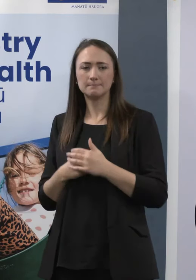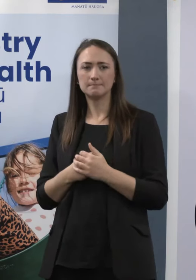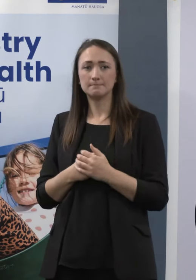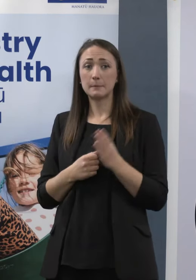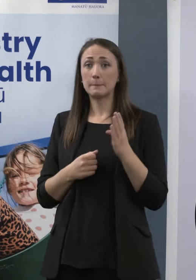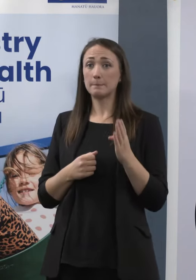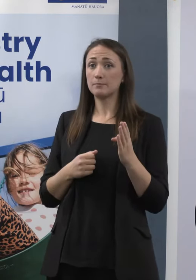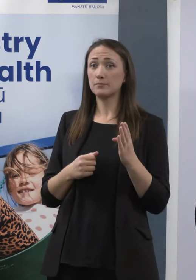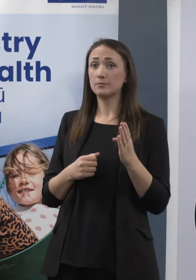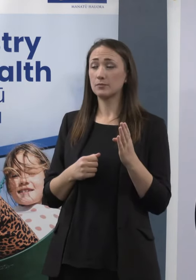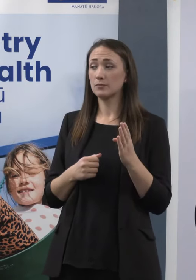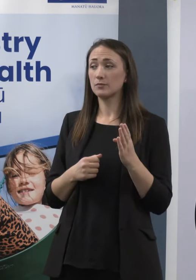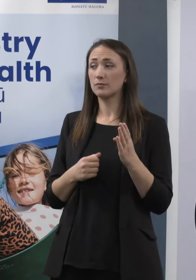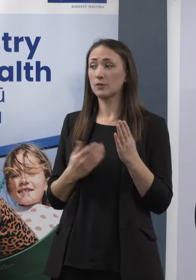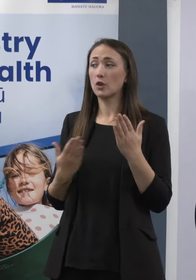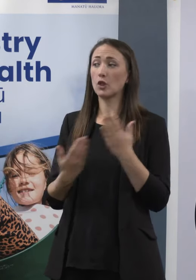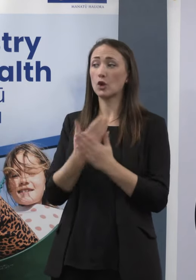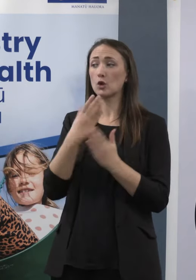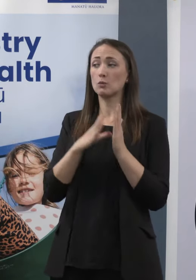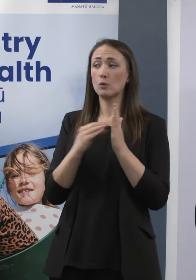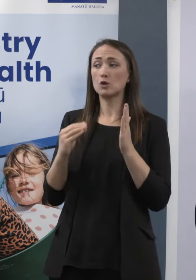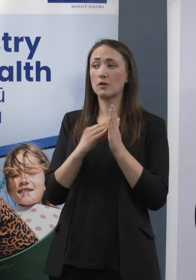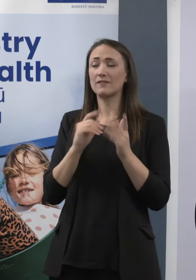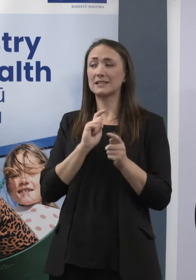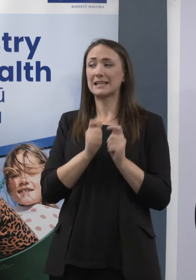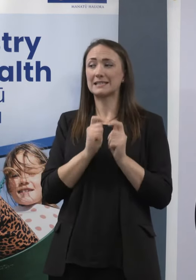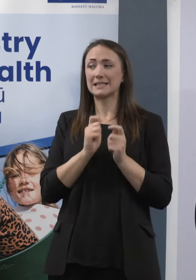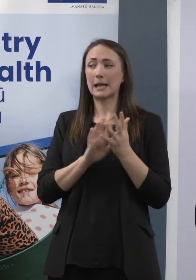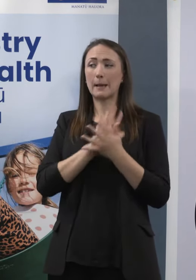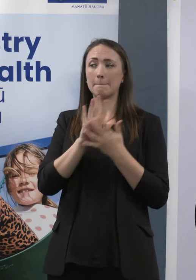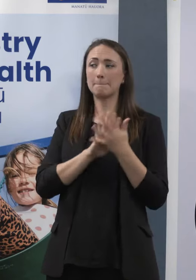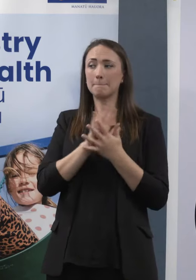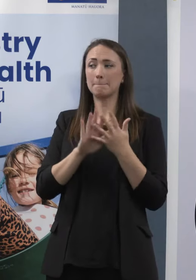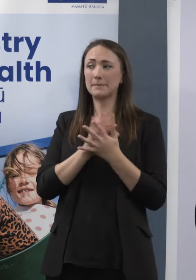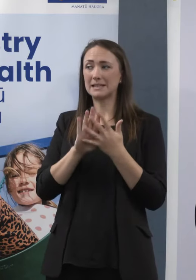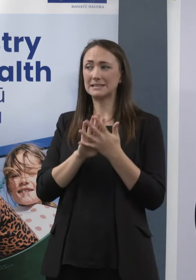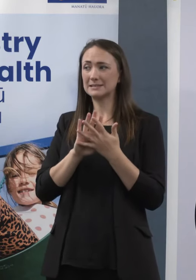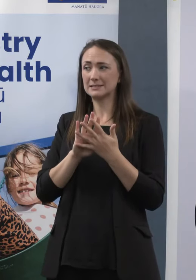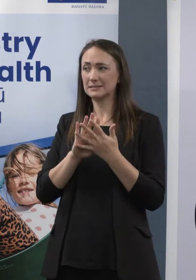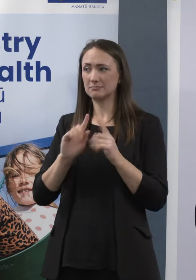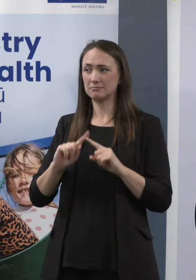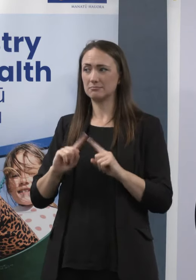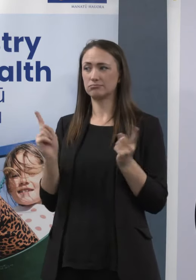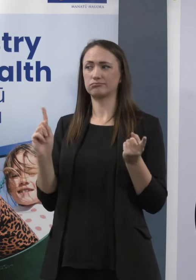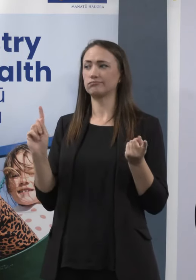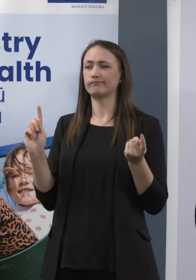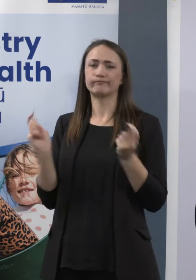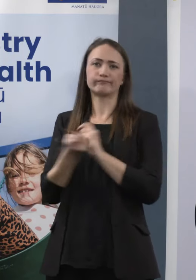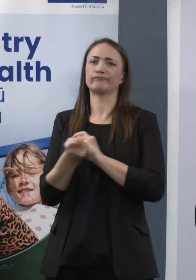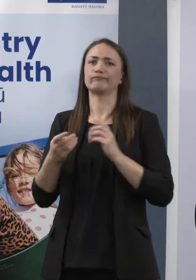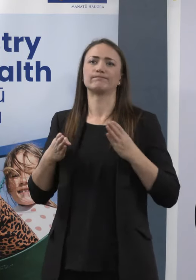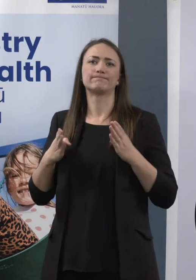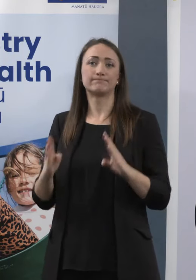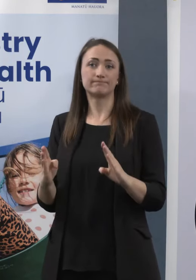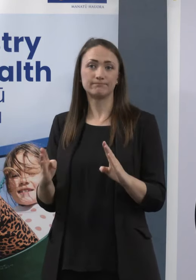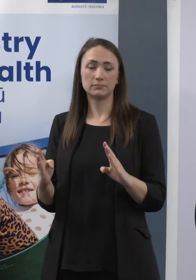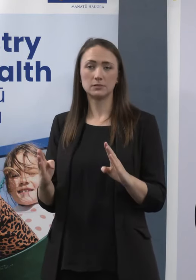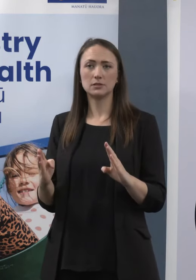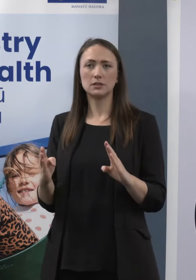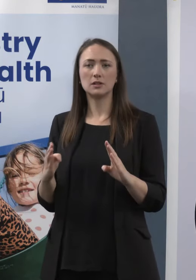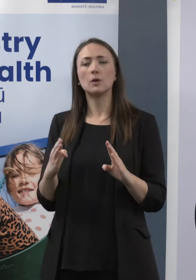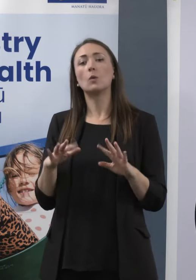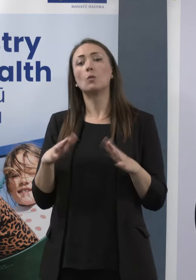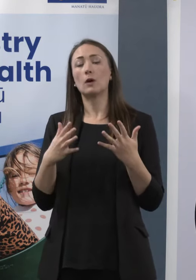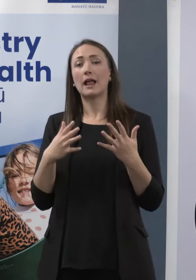works currently? That's just referring to the re-contracting we're going to do with the labs from